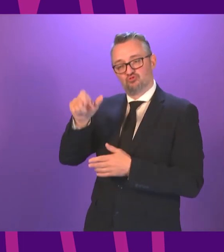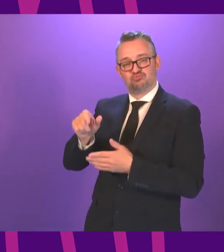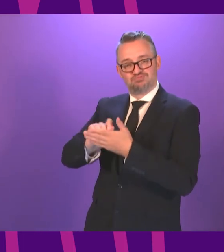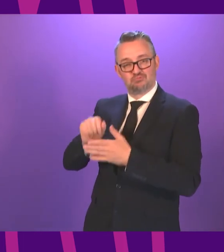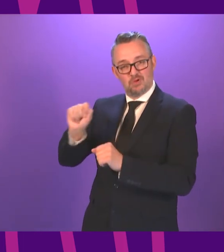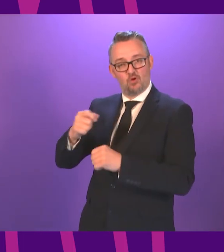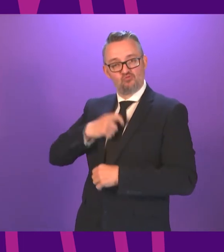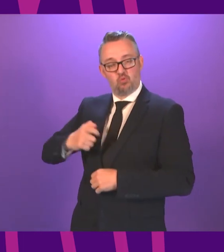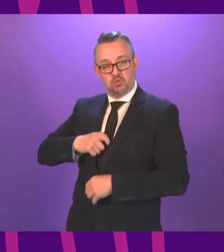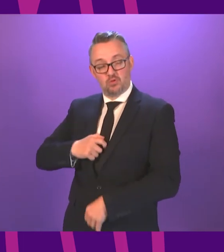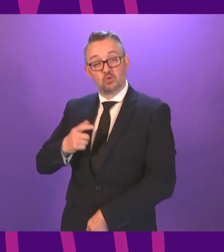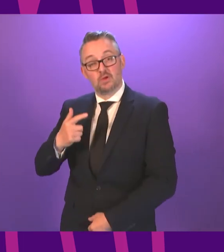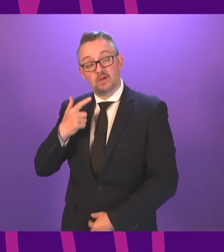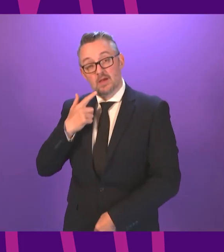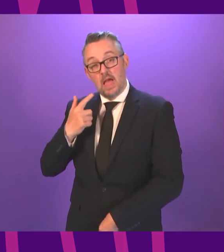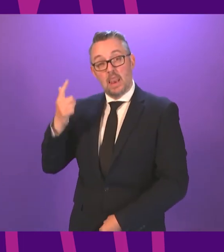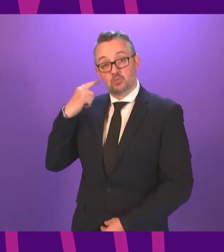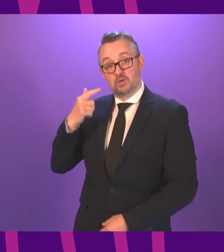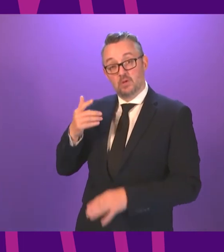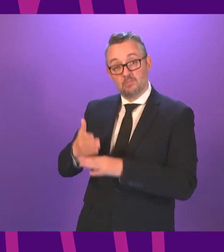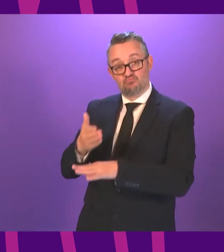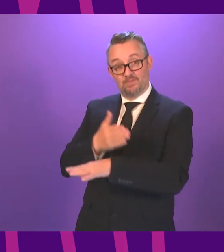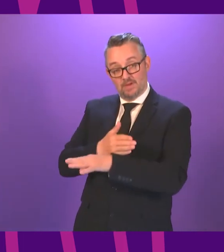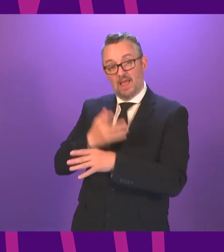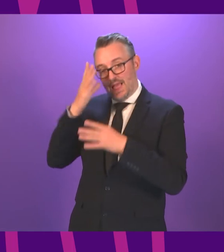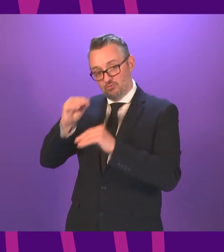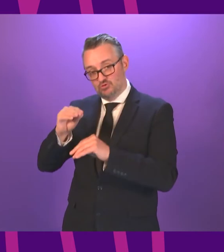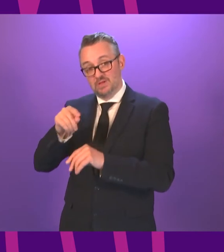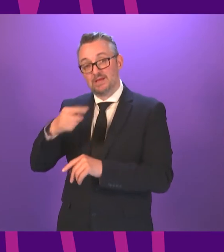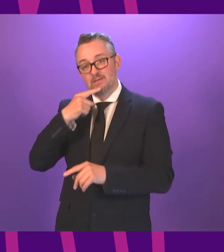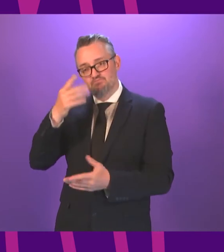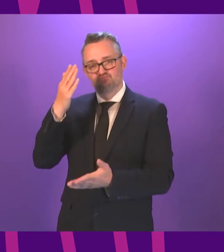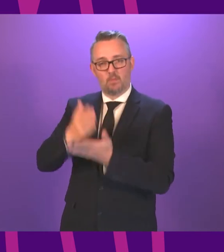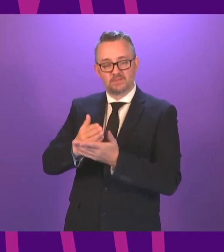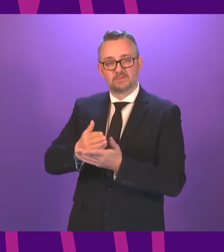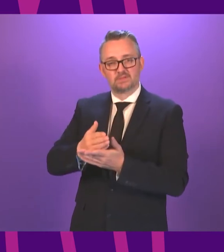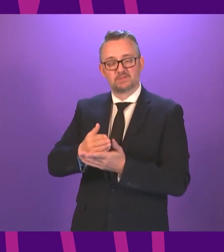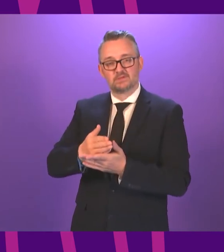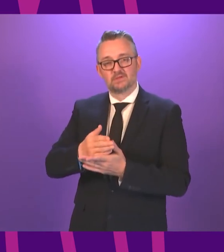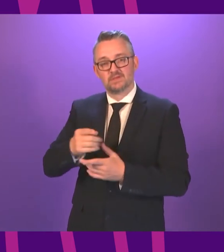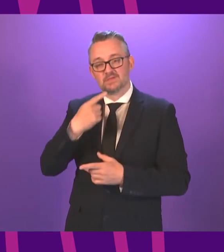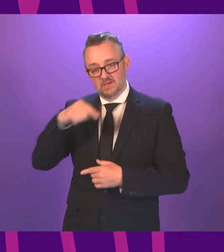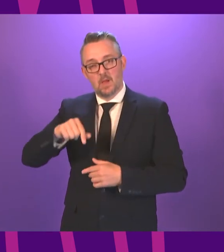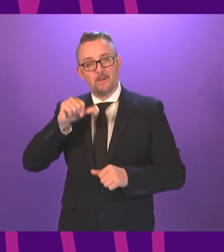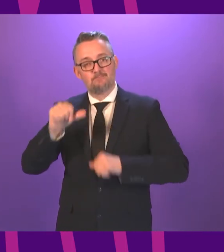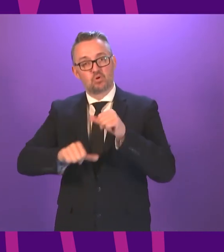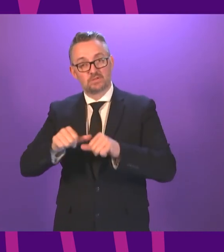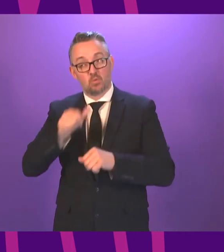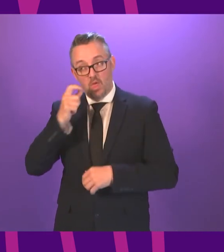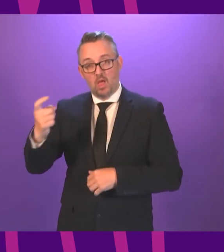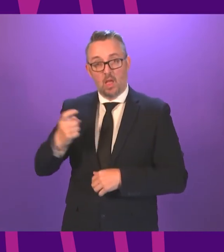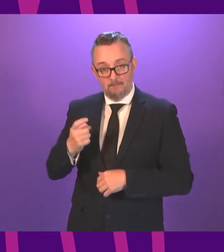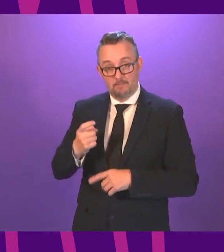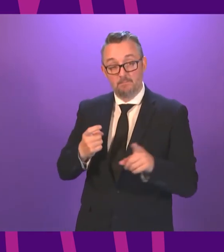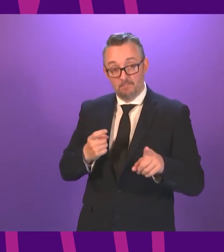Last week, the now former Education Secretary promised pupils, parents and Parliament that this process was on the way. I